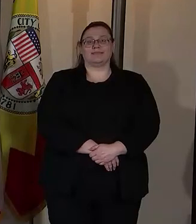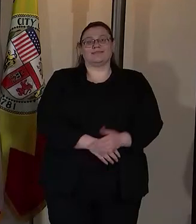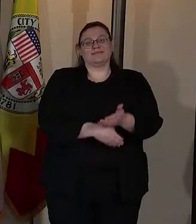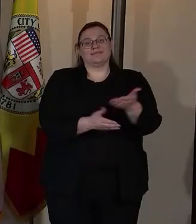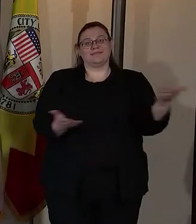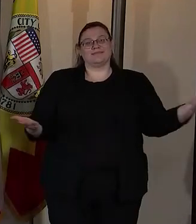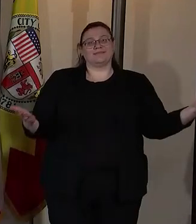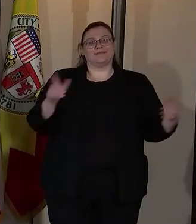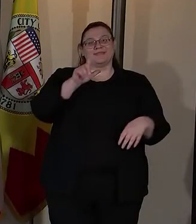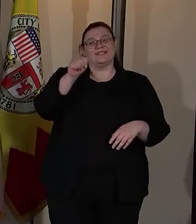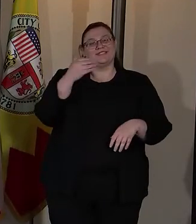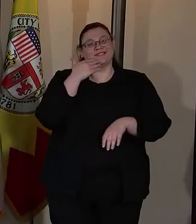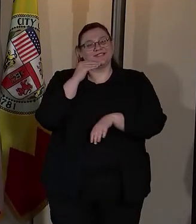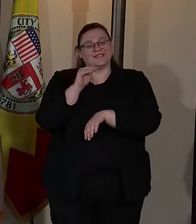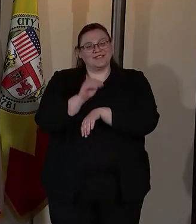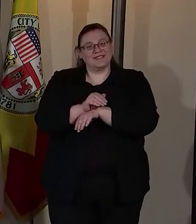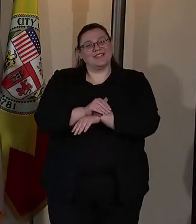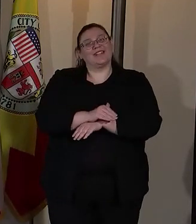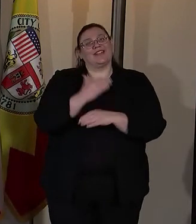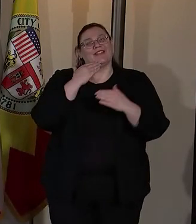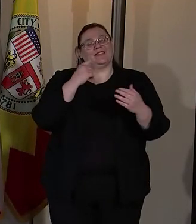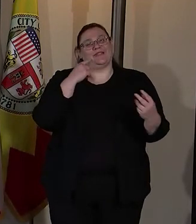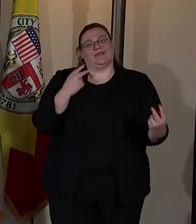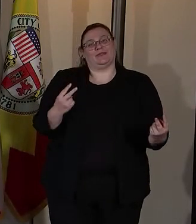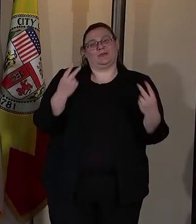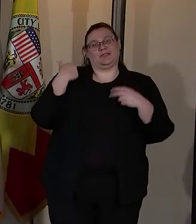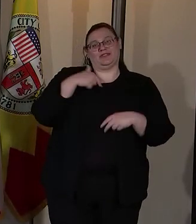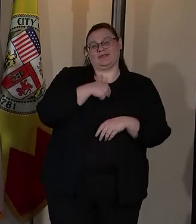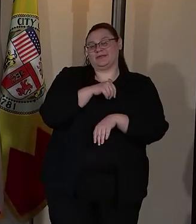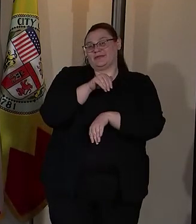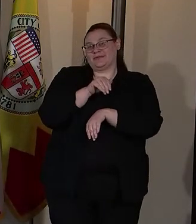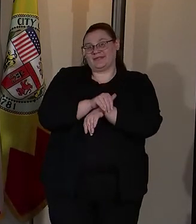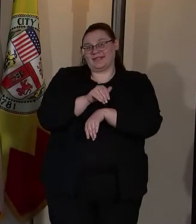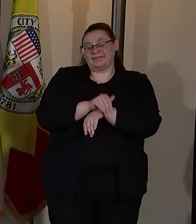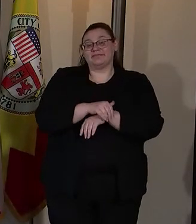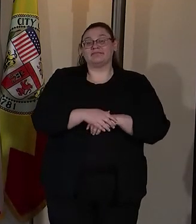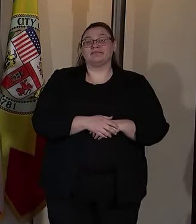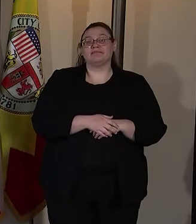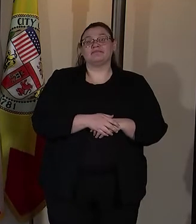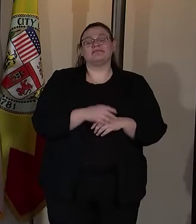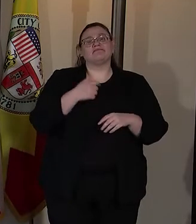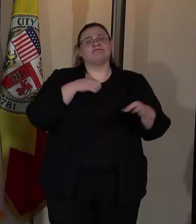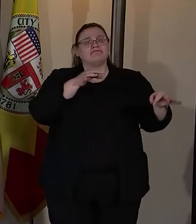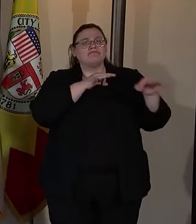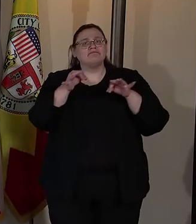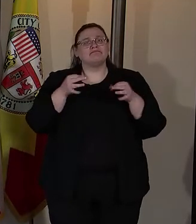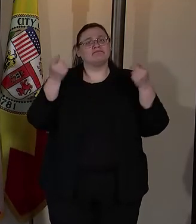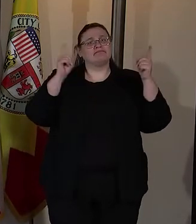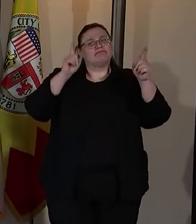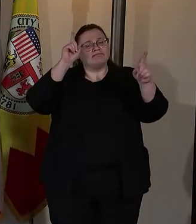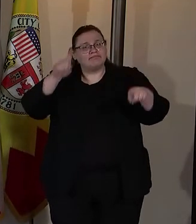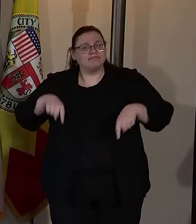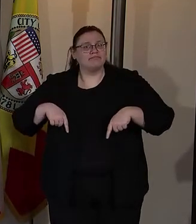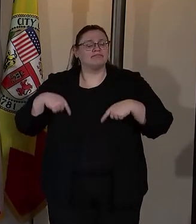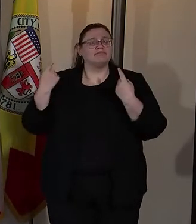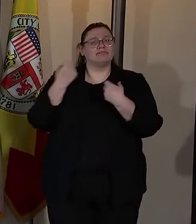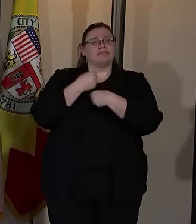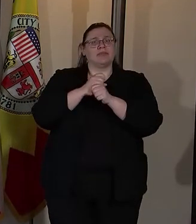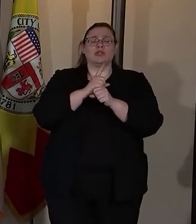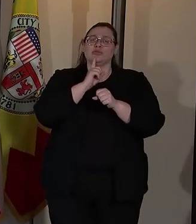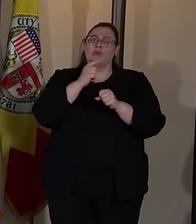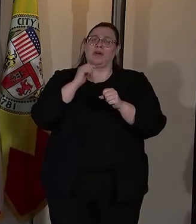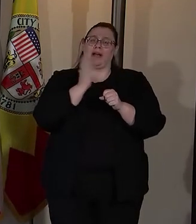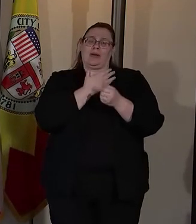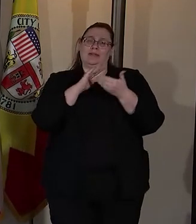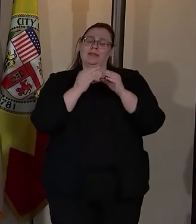Good evening Los Angeles and thank you for joining us tonight as we update you on our work to make this a safer and healthier